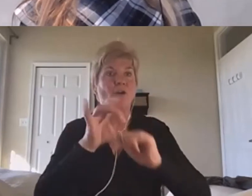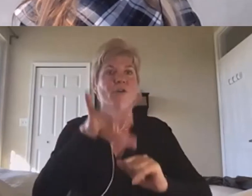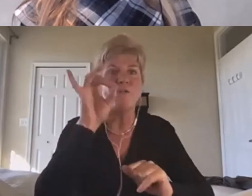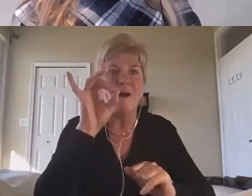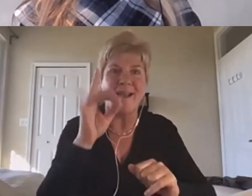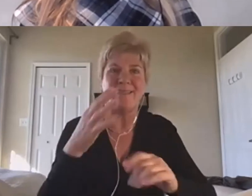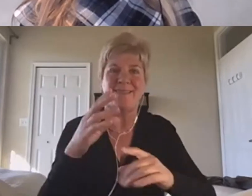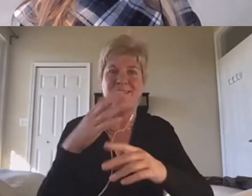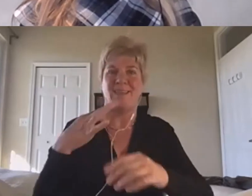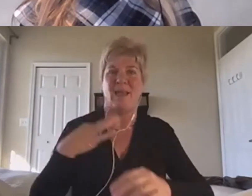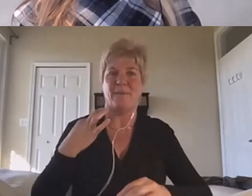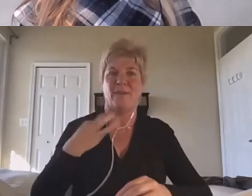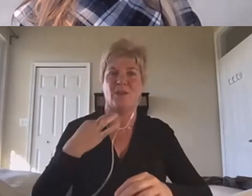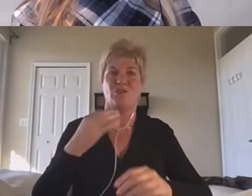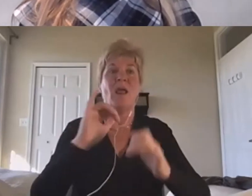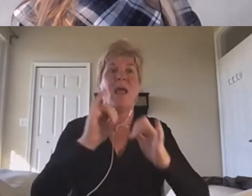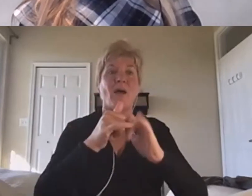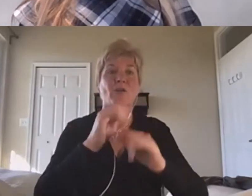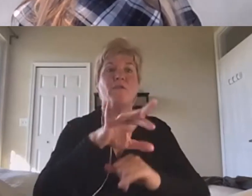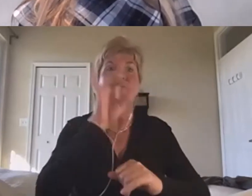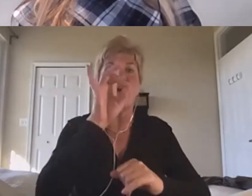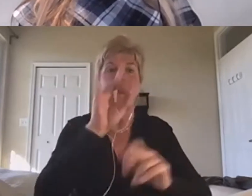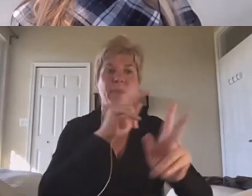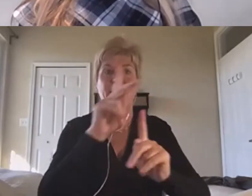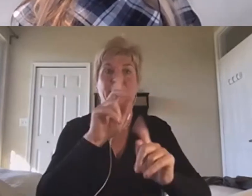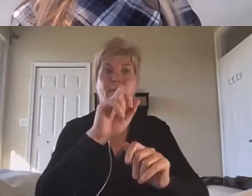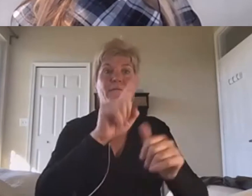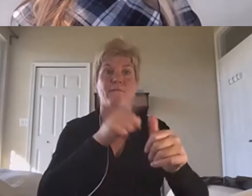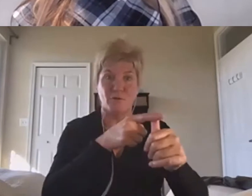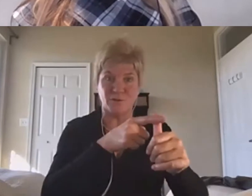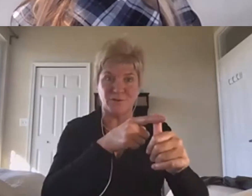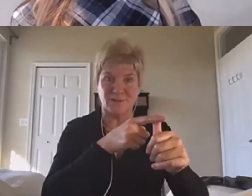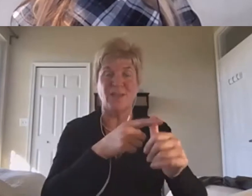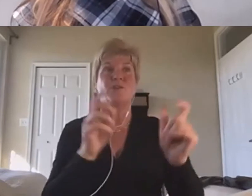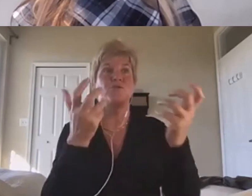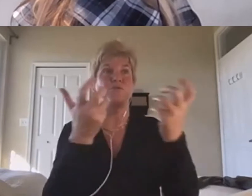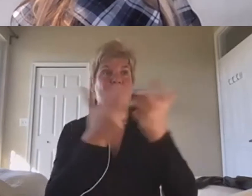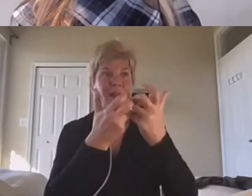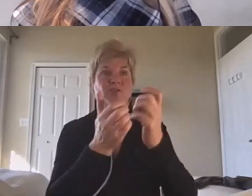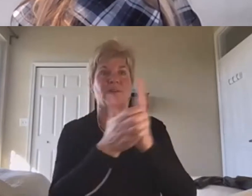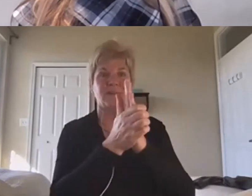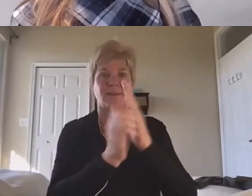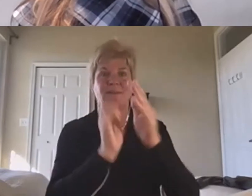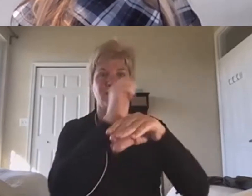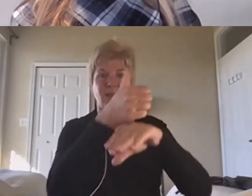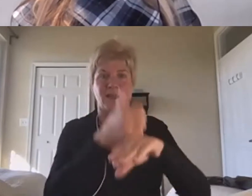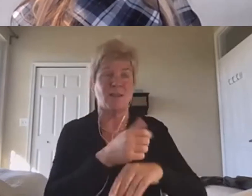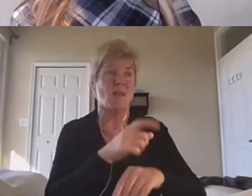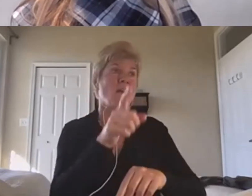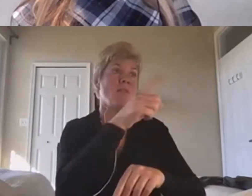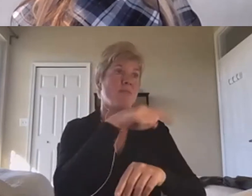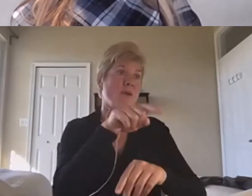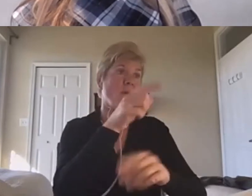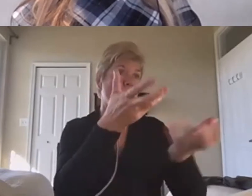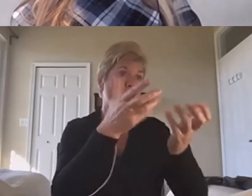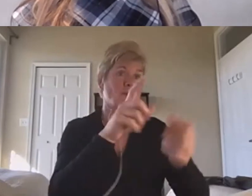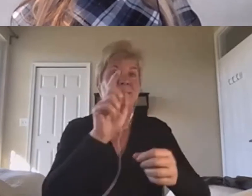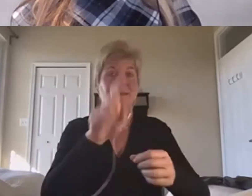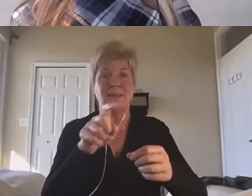to be able to do that matching of skill sets and what everybody wants and needs and be able to demonstrate it?